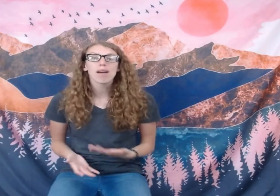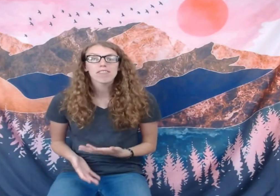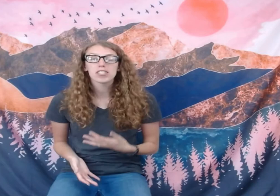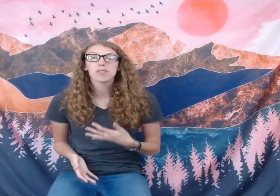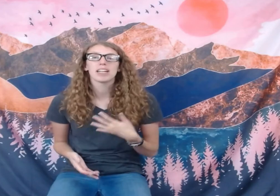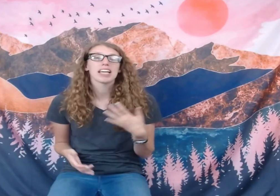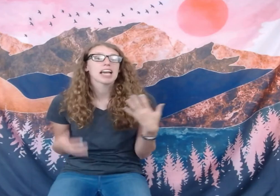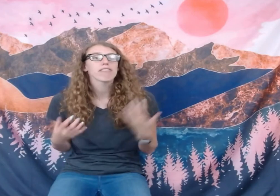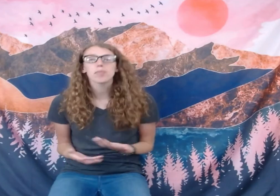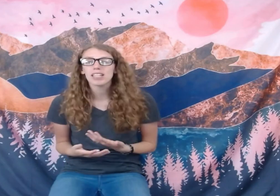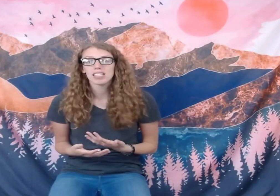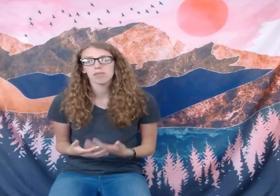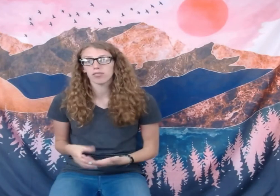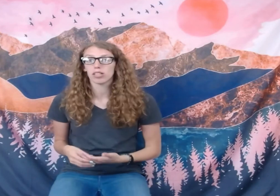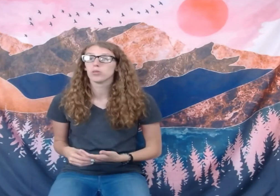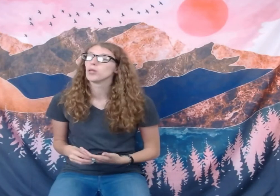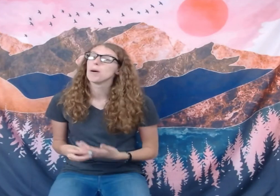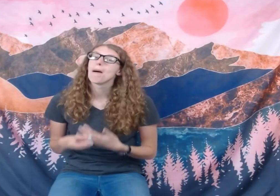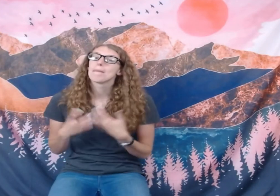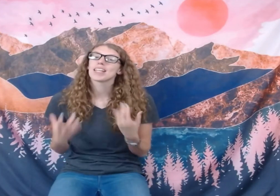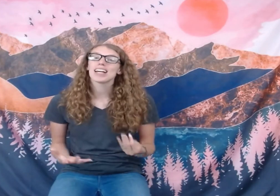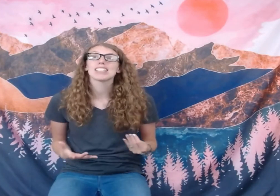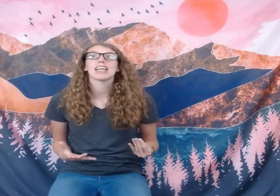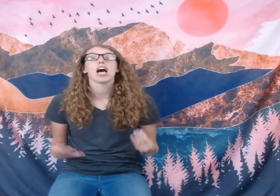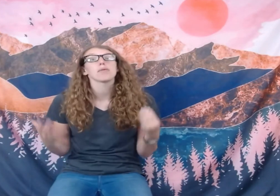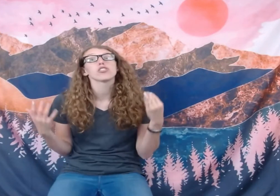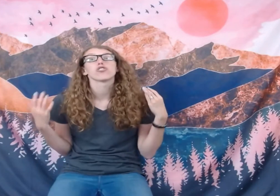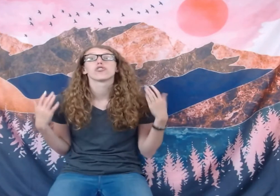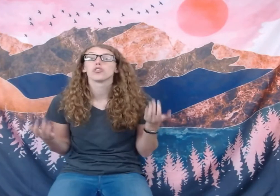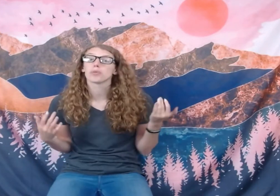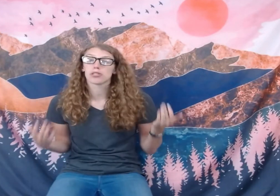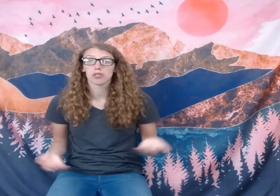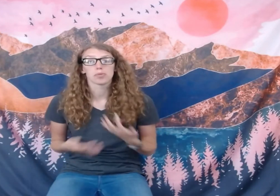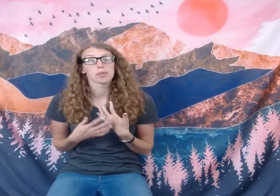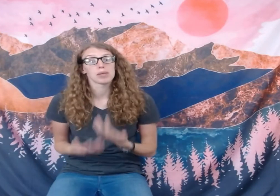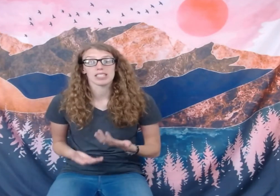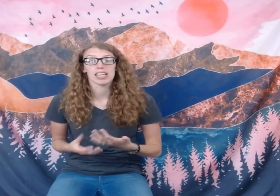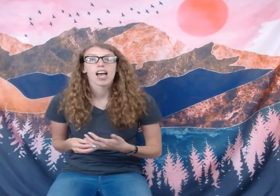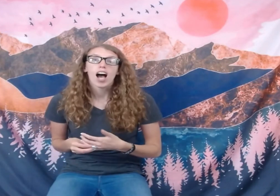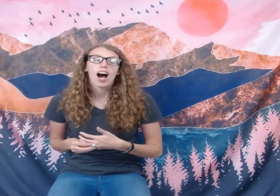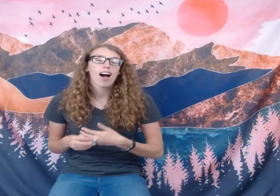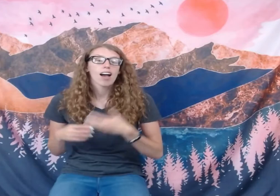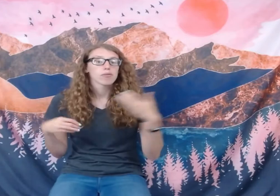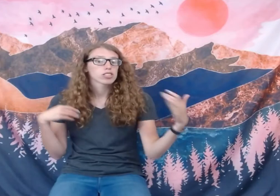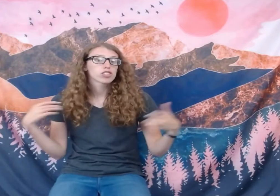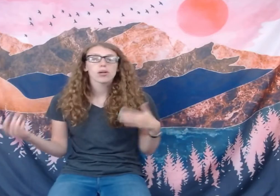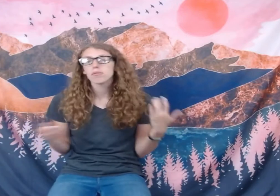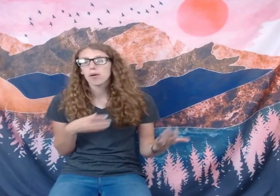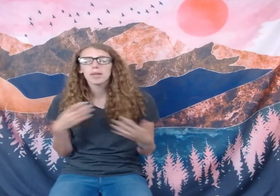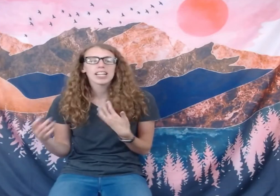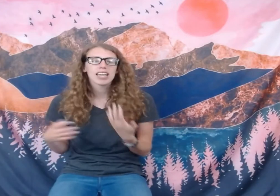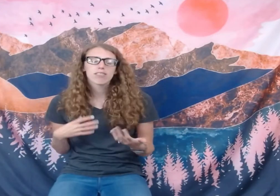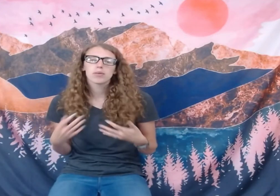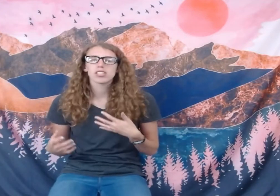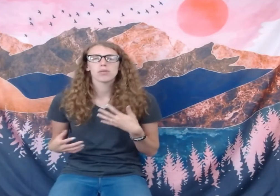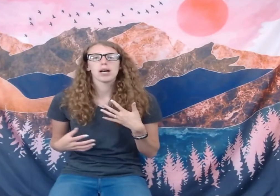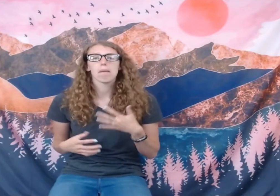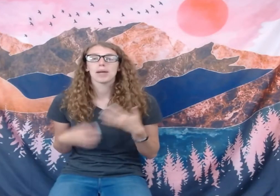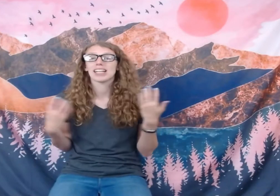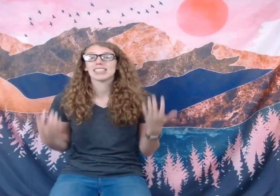to my first meeting. Everybody seemed really cool. Like I said, I was super, super busy. I would show up to a meeting every once in a while, but I